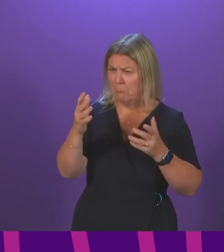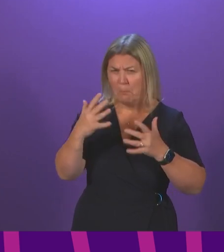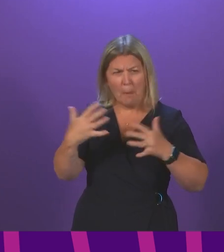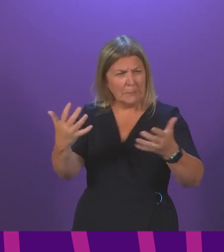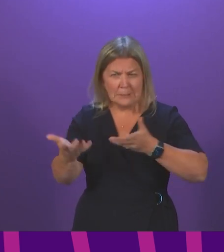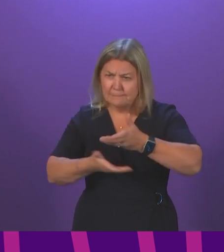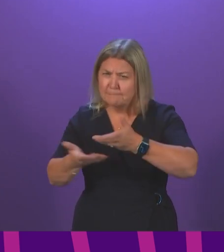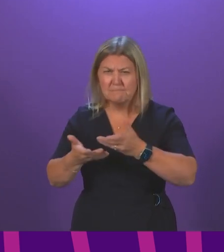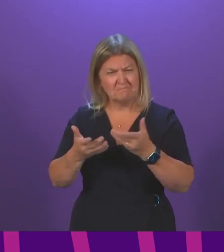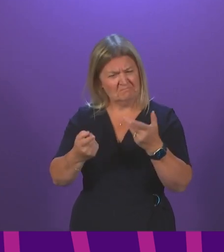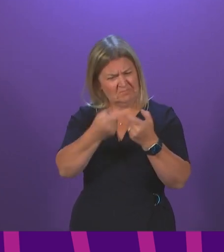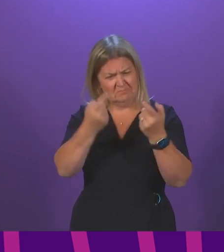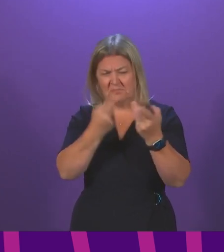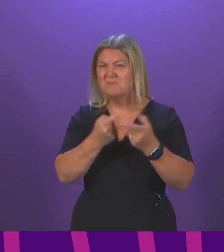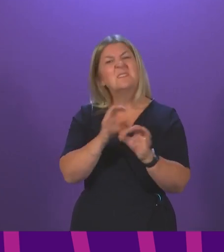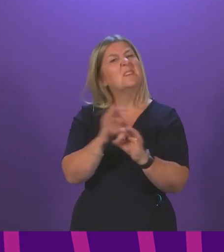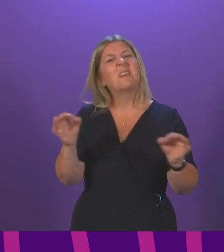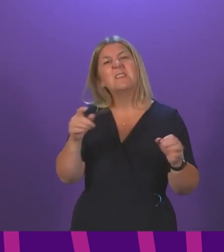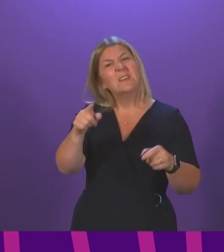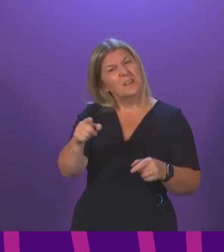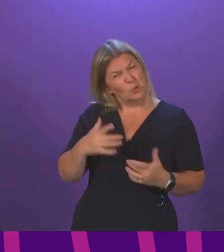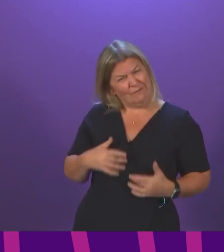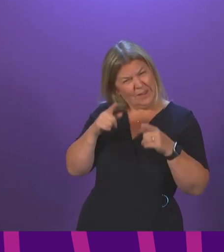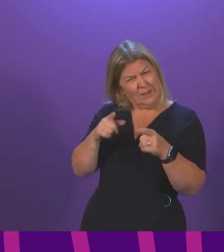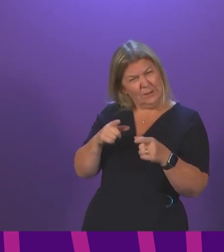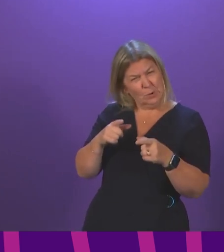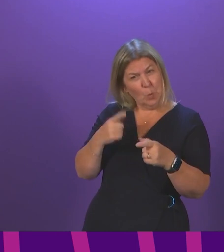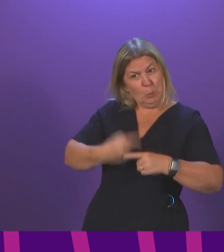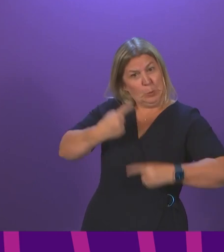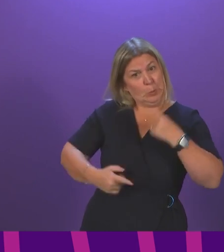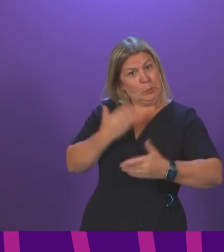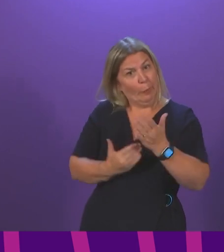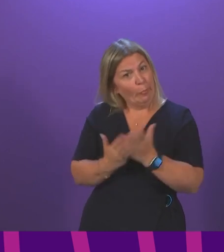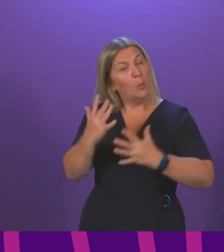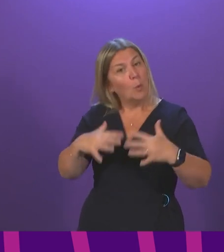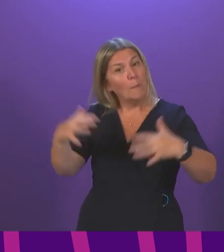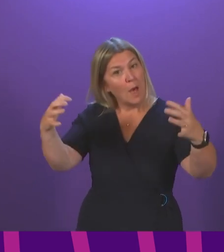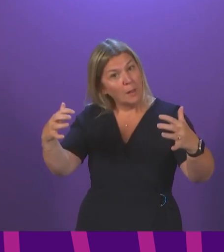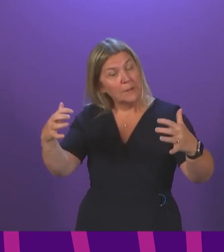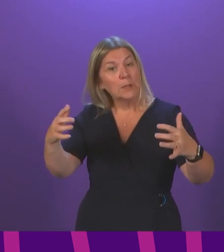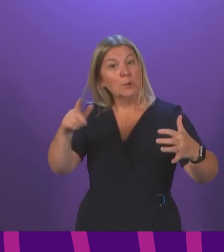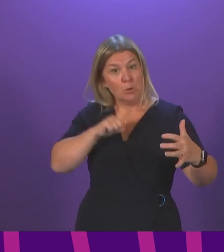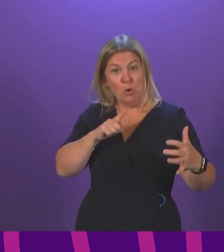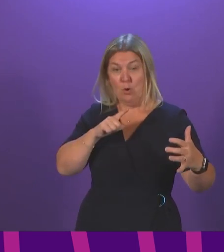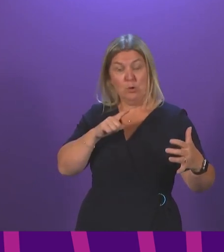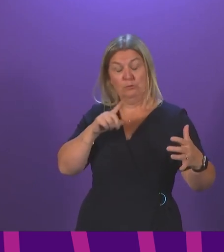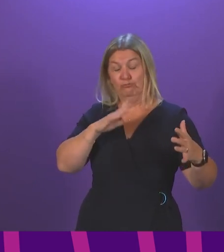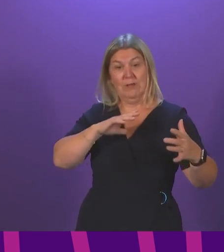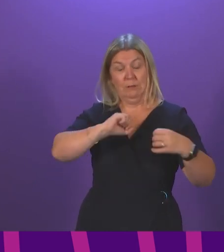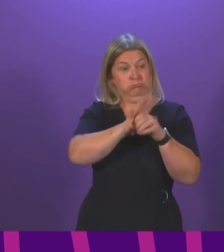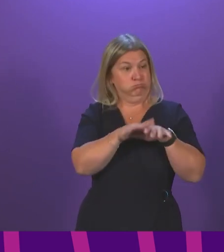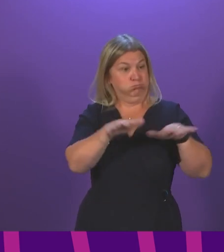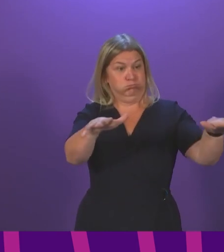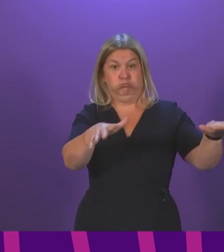First Minister, is it not the case that you are rushing through this proposal in Parliament in an attempt to look in control of a virus that is clearly out of control?